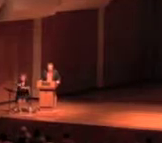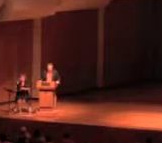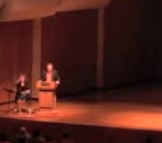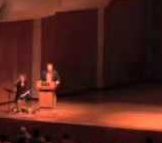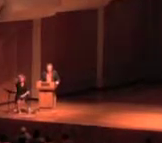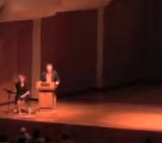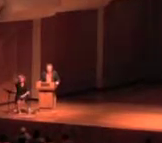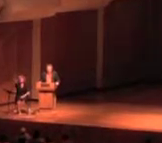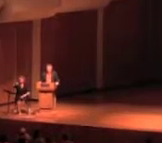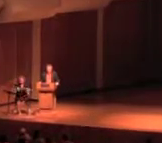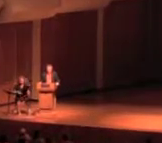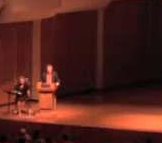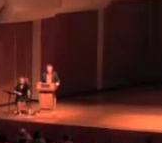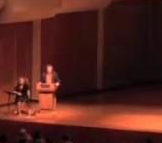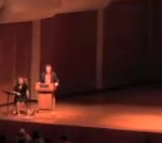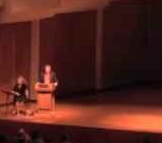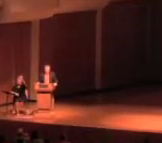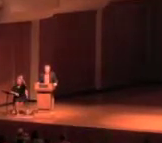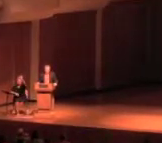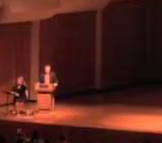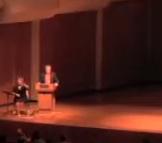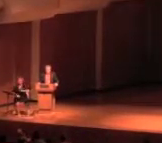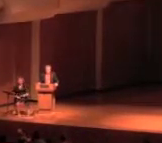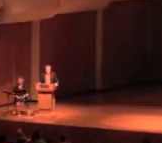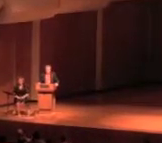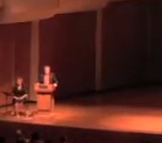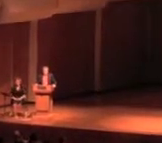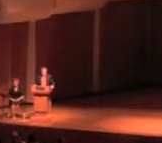ILL, ILL,